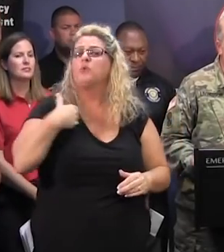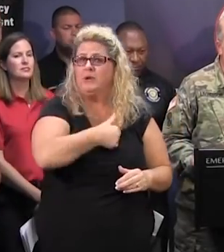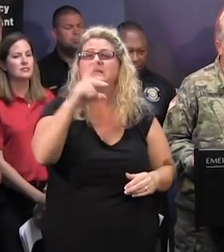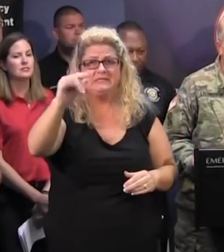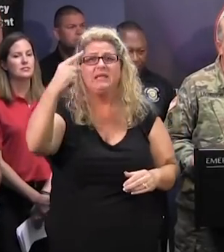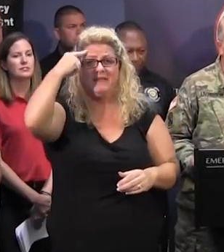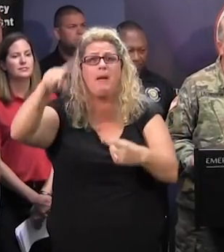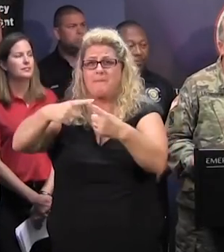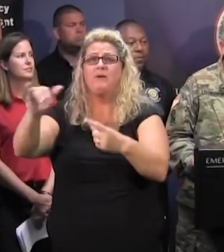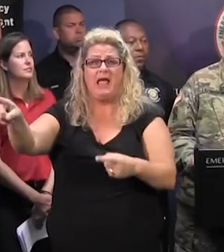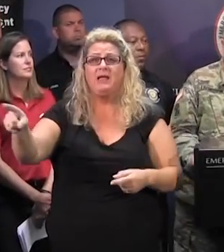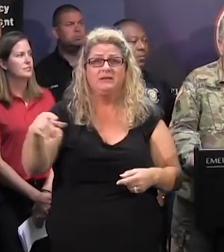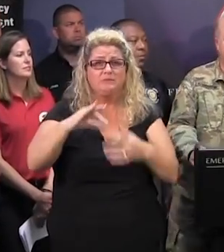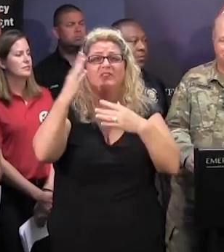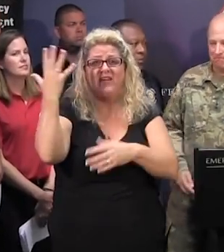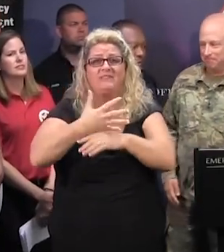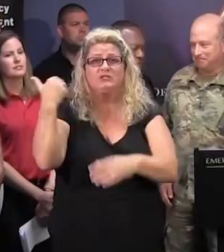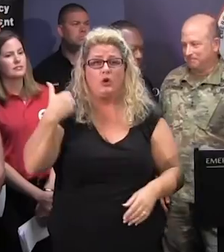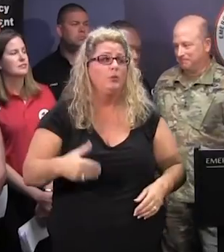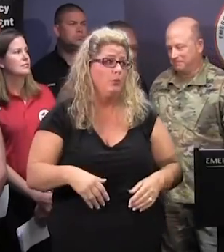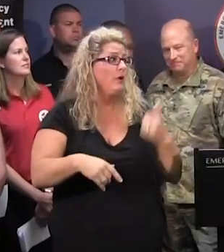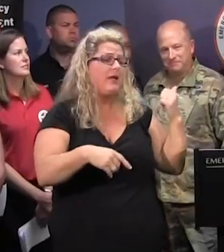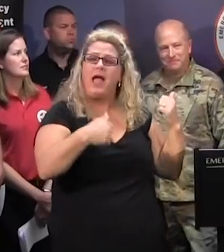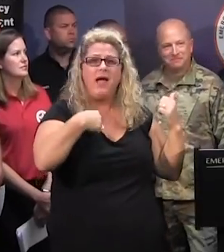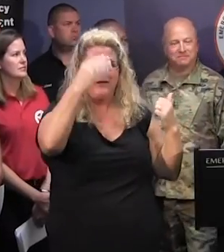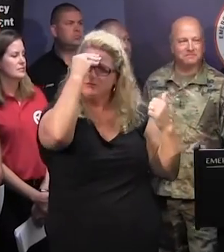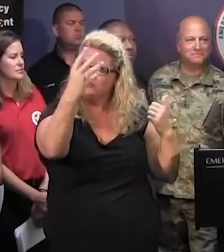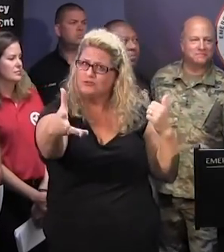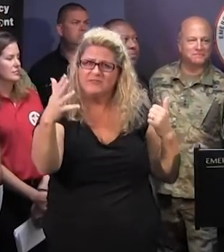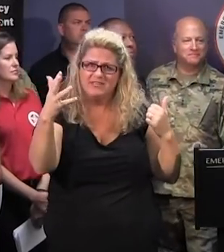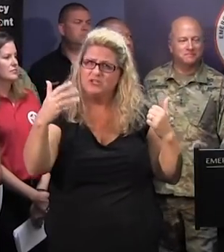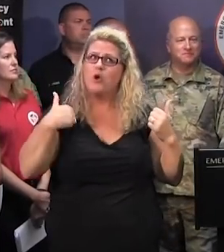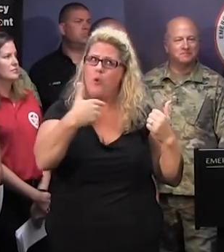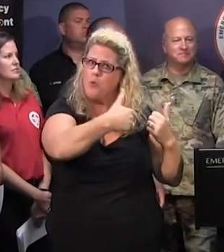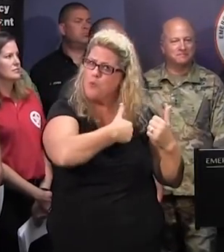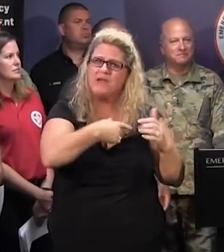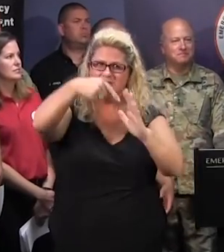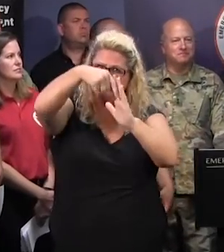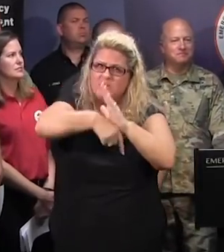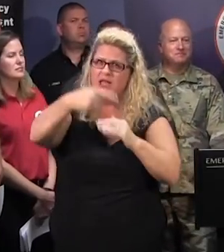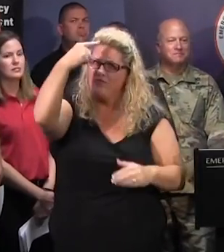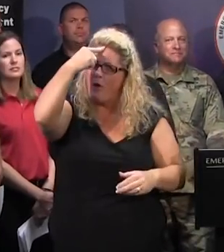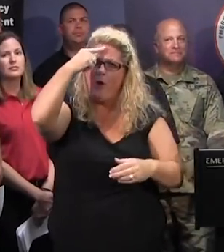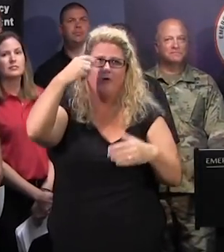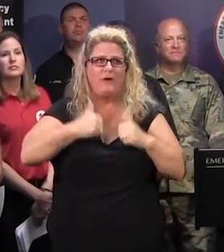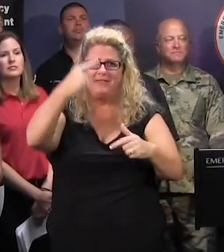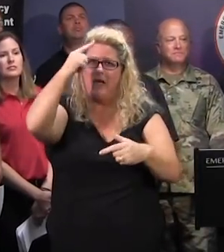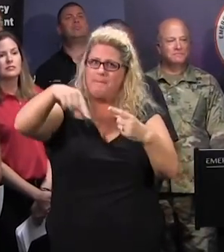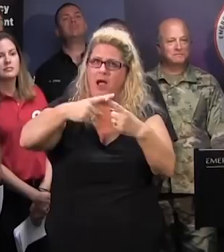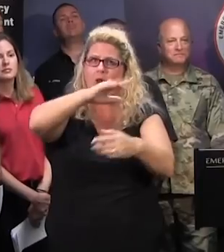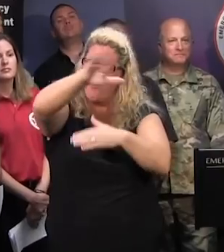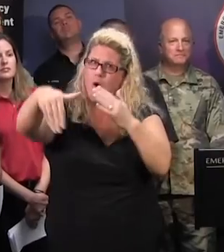concerns five days ago. As you can tell, this plan we have is comprehensive. Are there any more questions? Governor,